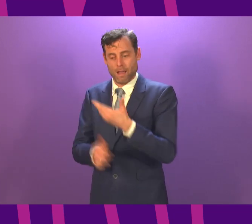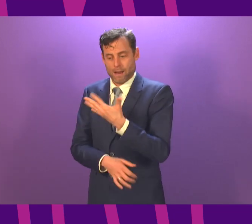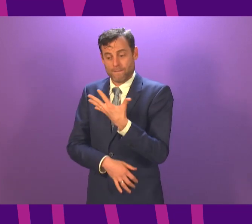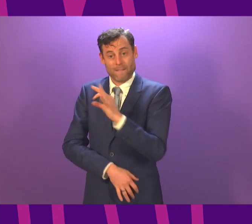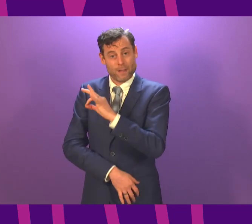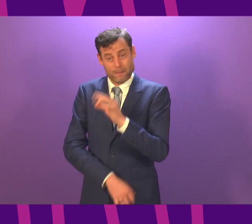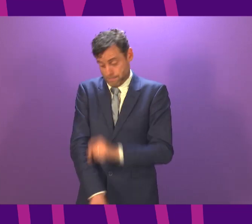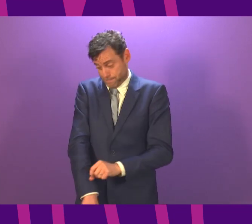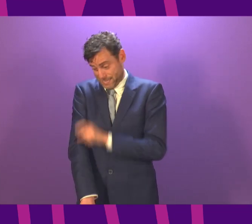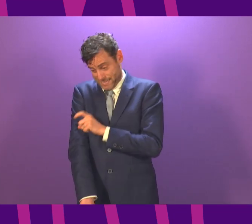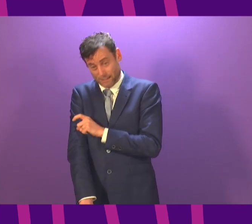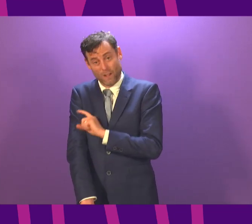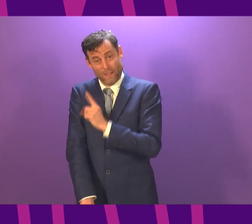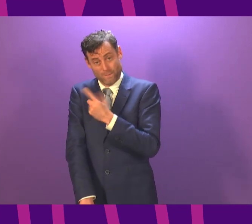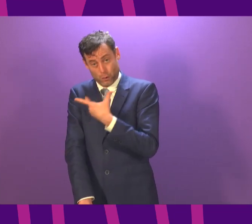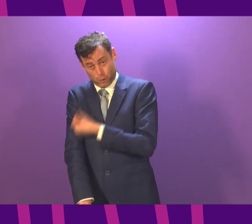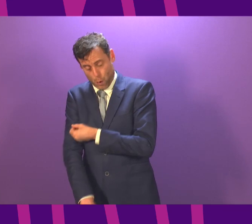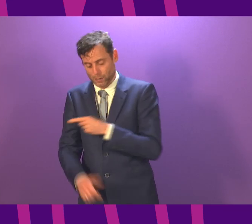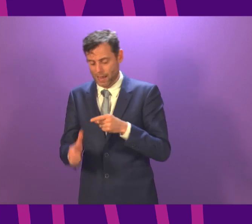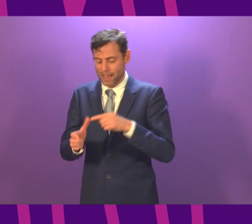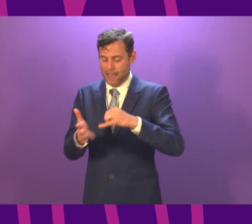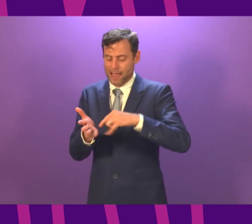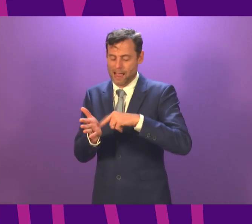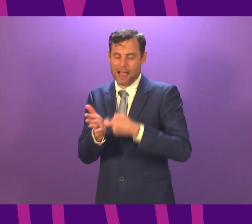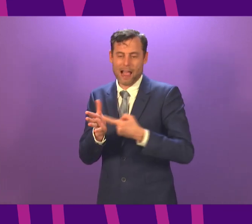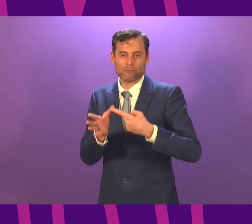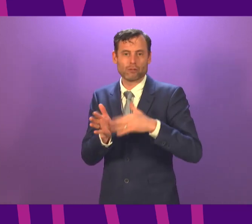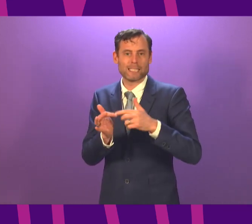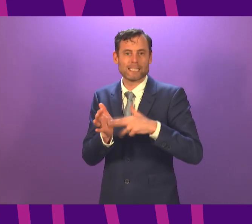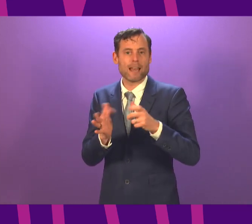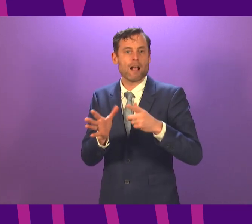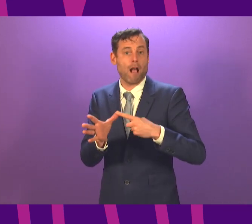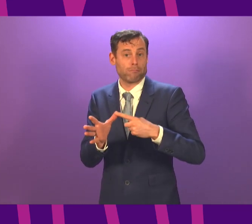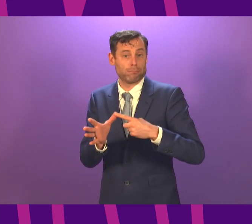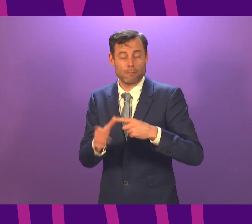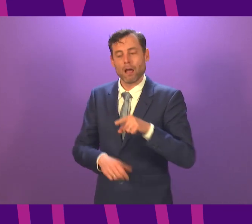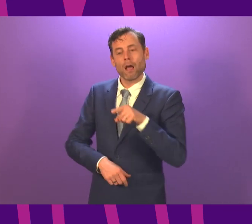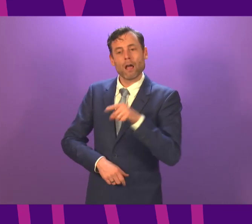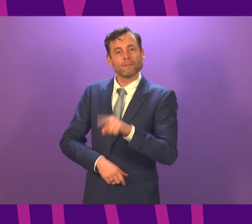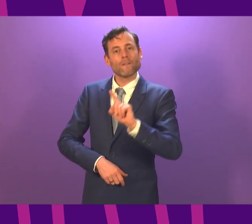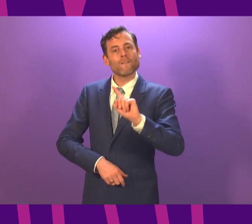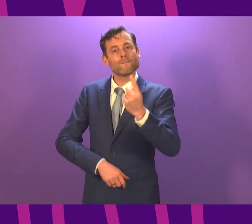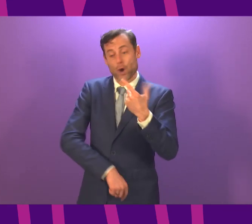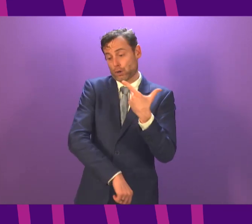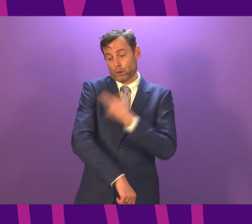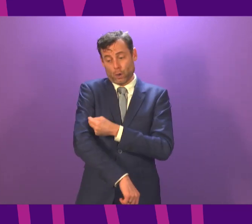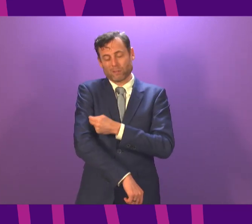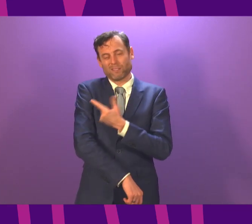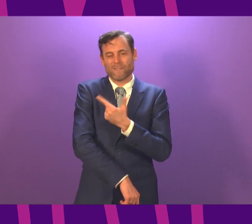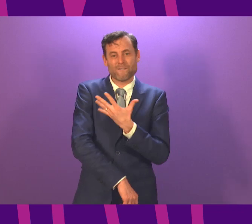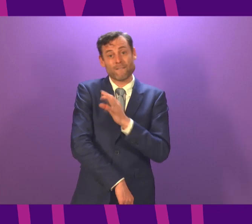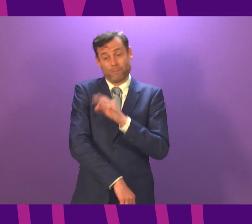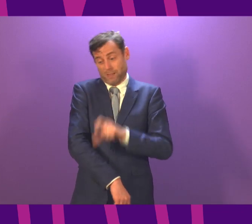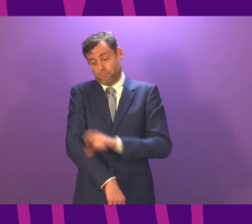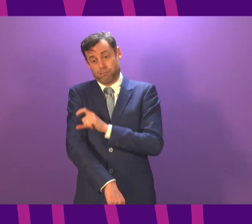the first dose. This actually is in a letter that I think went to MSPs yesterday or this morning and I know a briefing has been offered to all MSPs